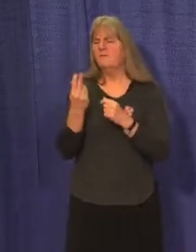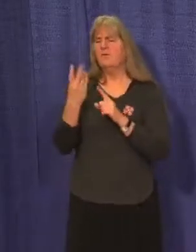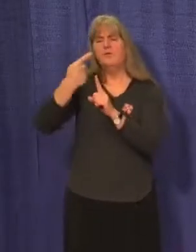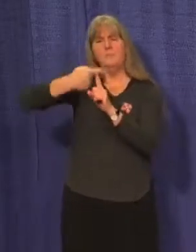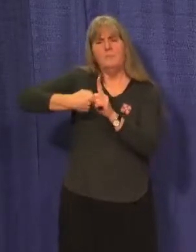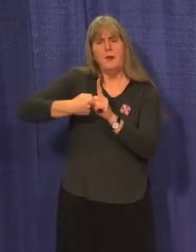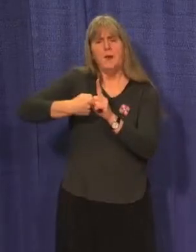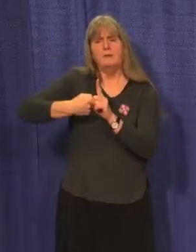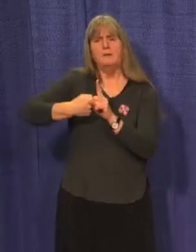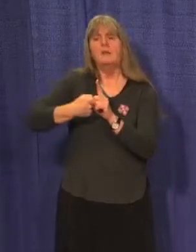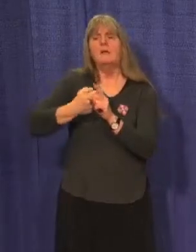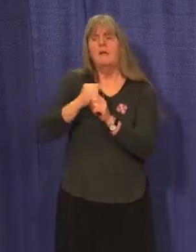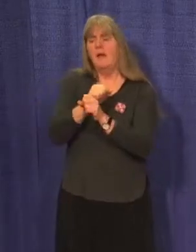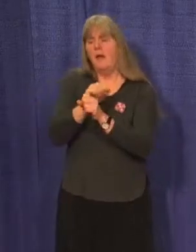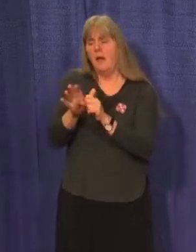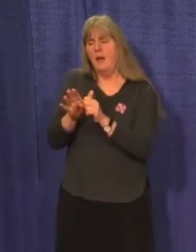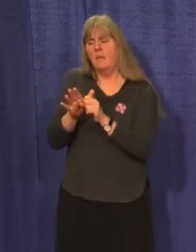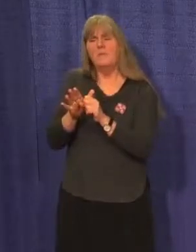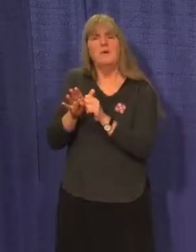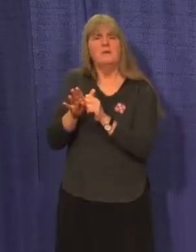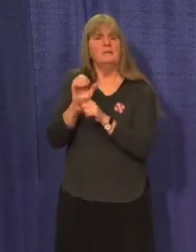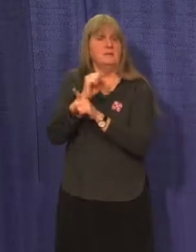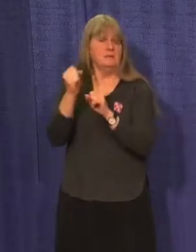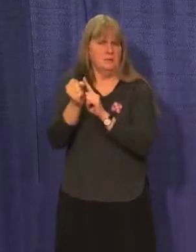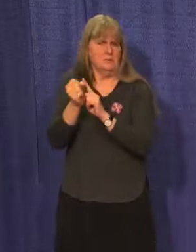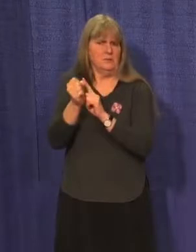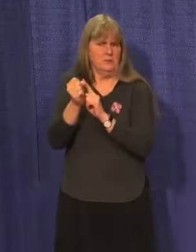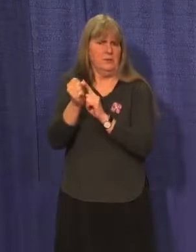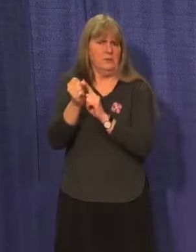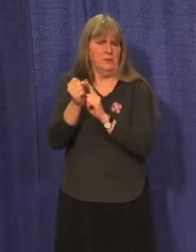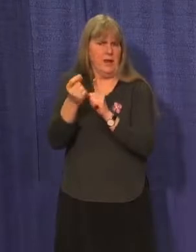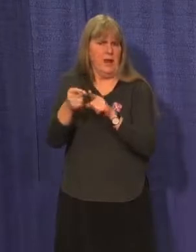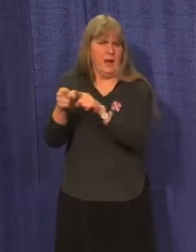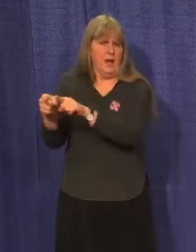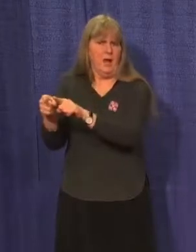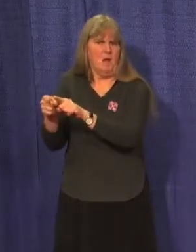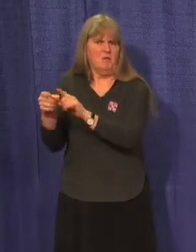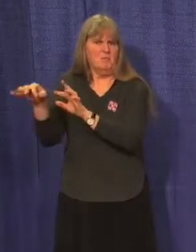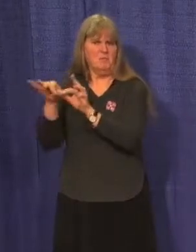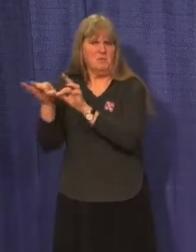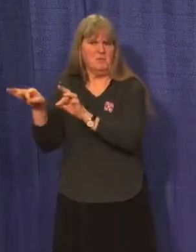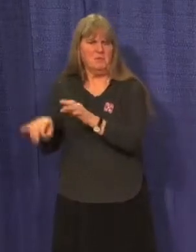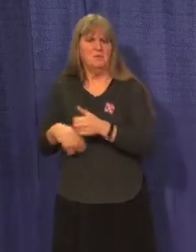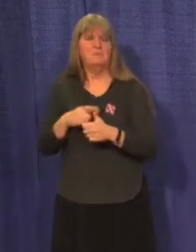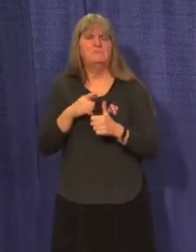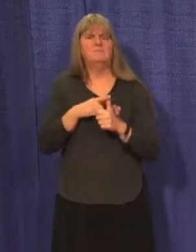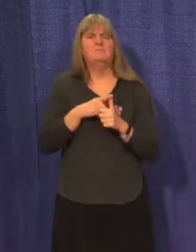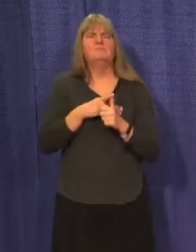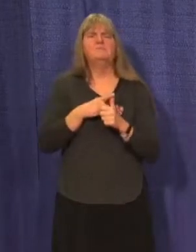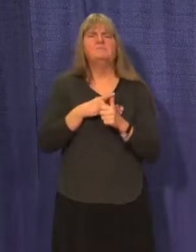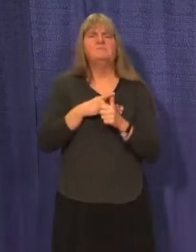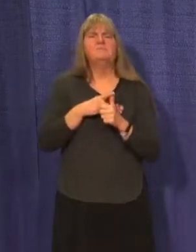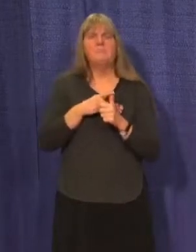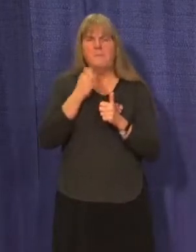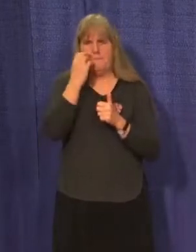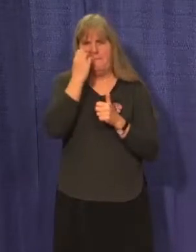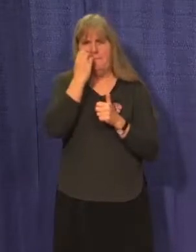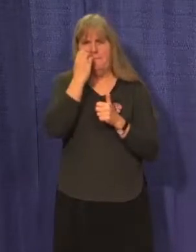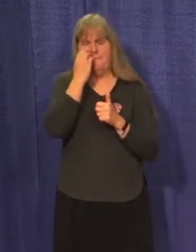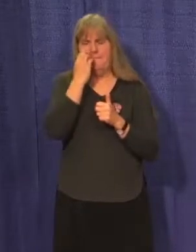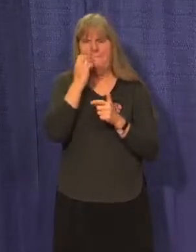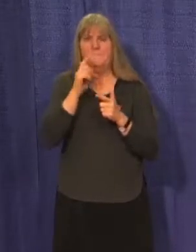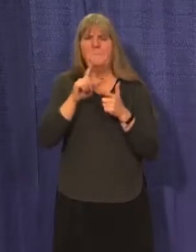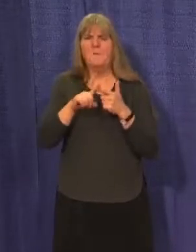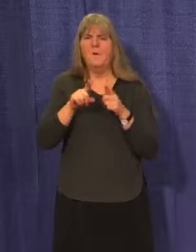and describe some of the epidemiology of COVID-19 to date in Yukon. I will, as the Minister